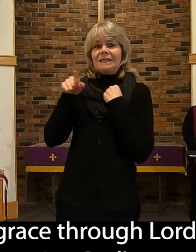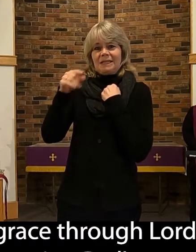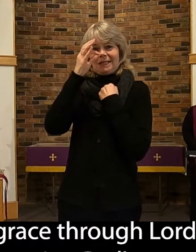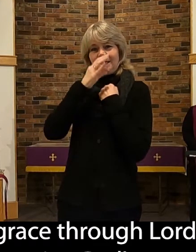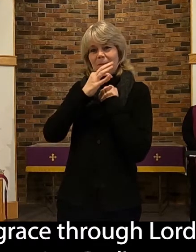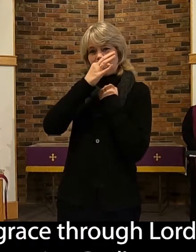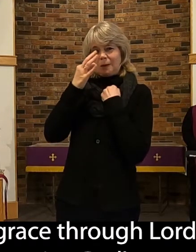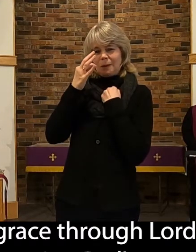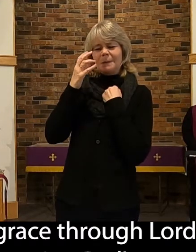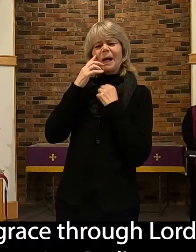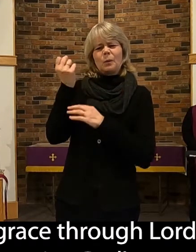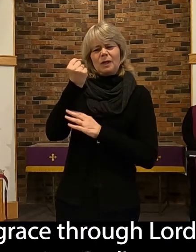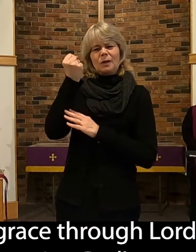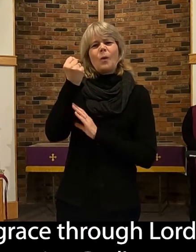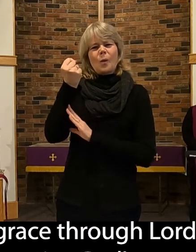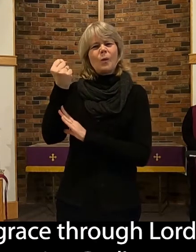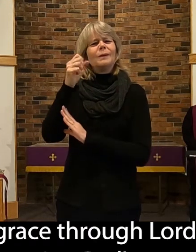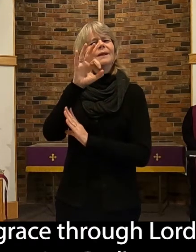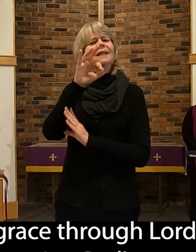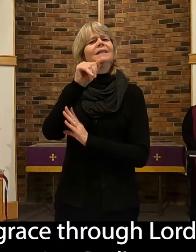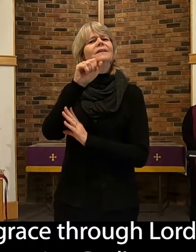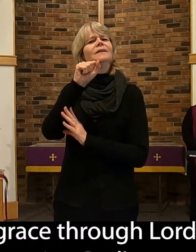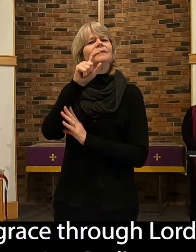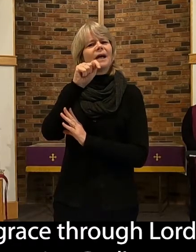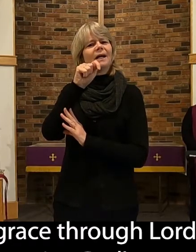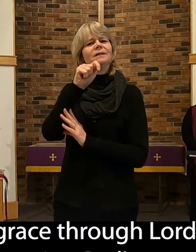It is important. Communion is.